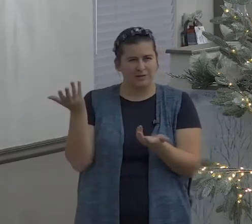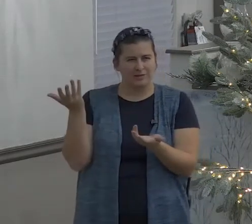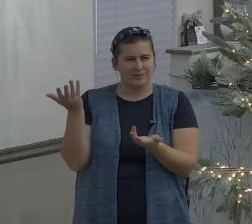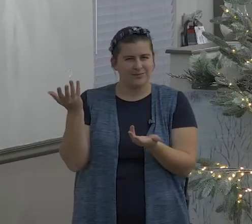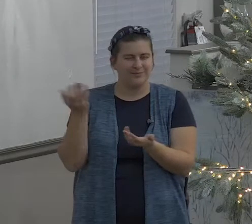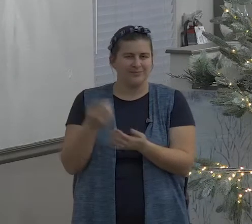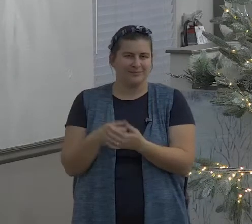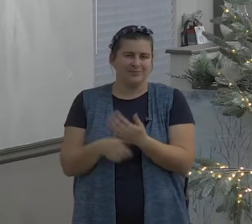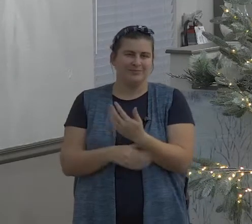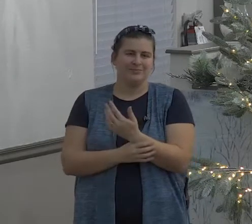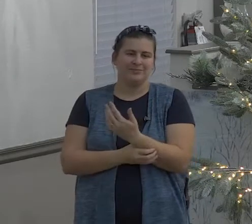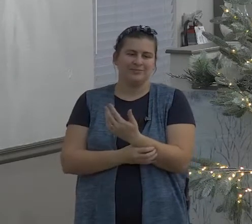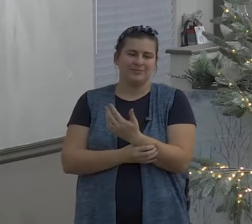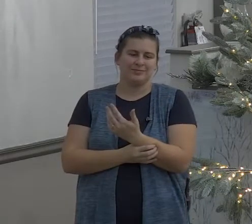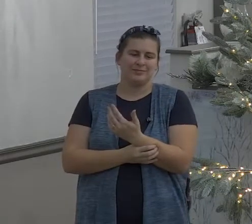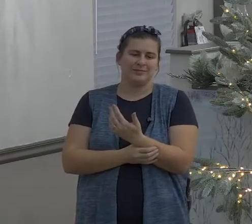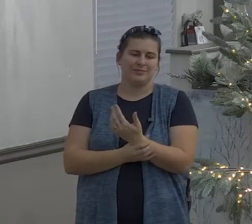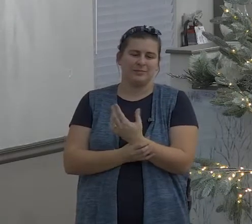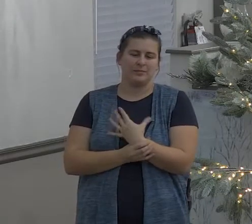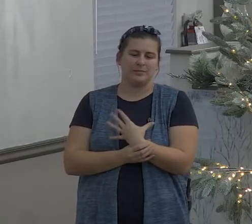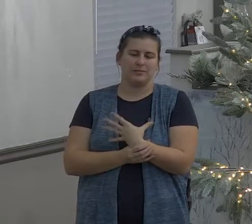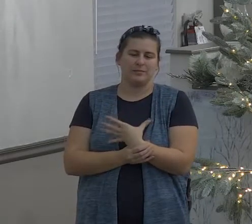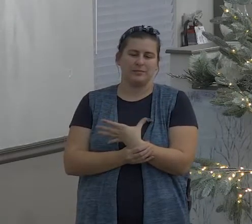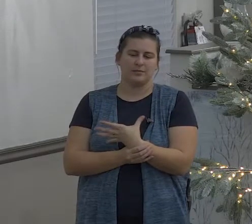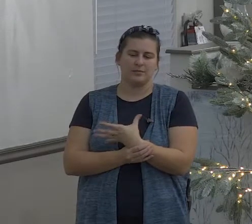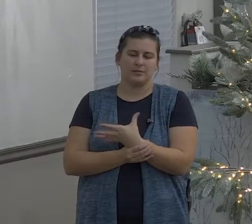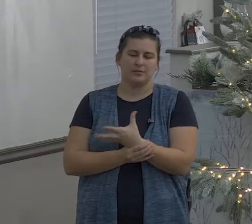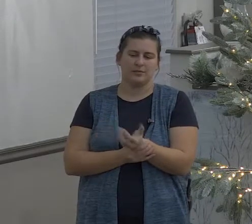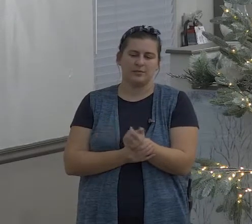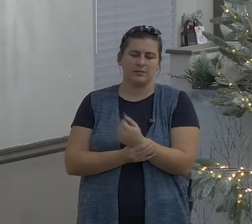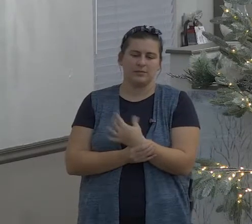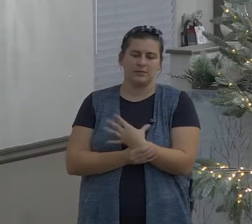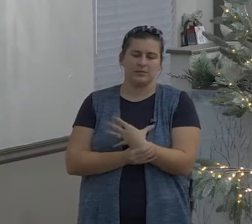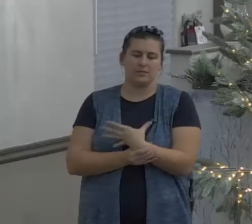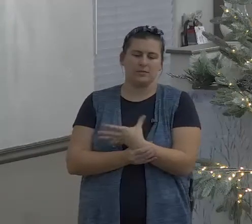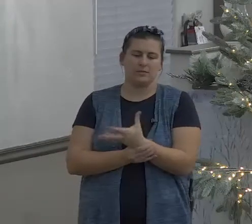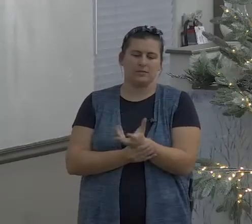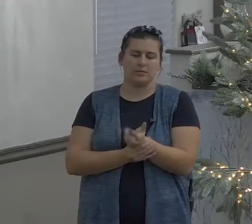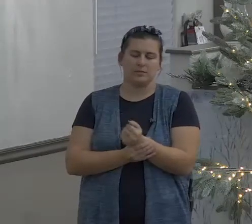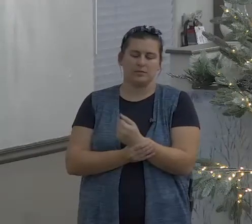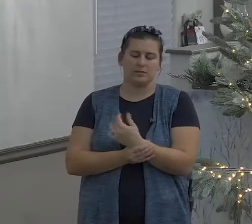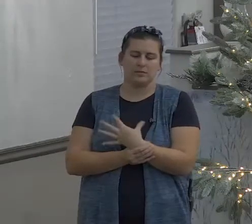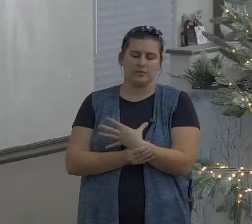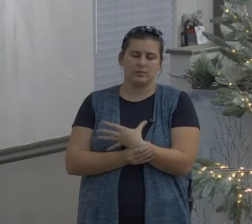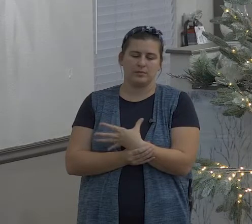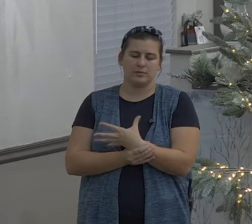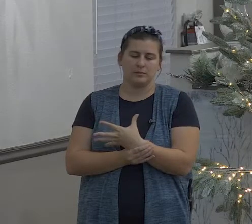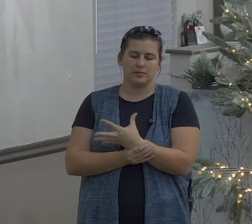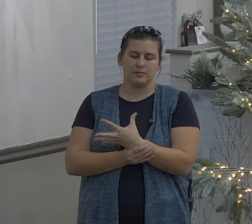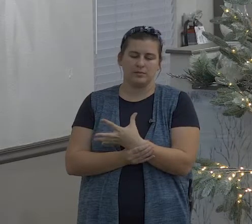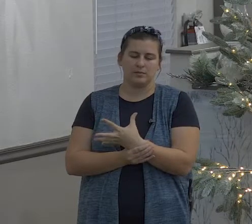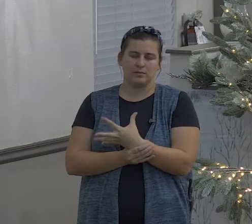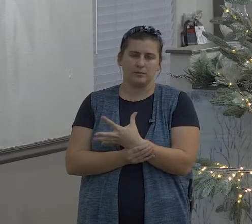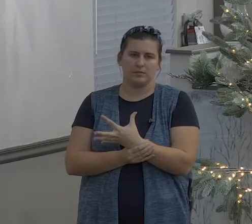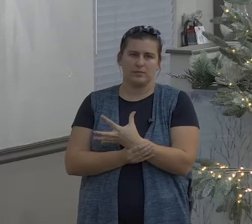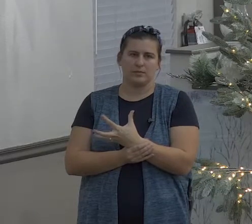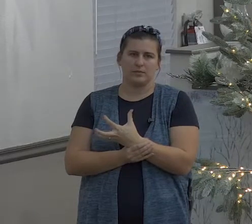the reason why he wants us to give ten percent of the gross or the first fruits that he gives to us